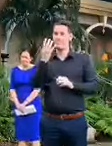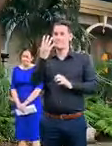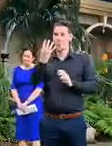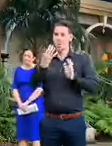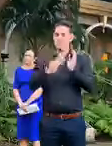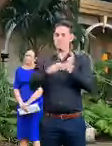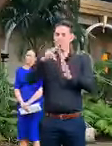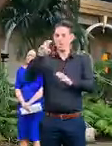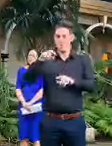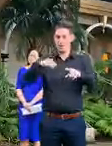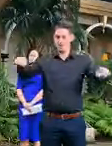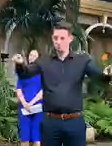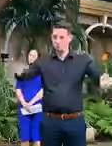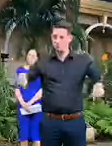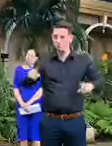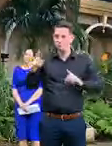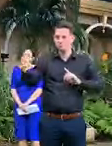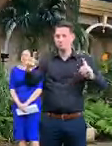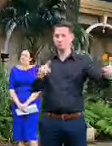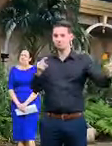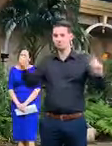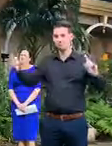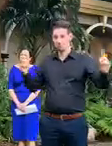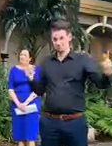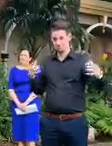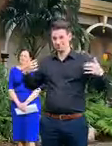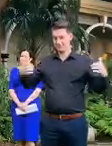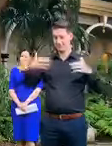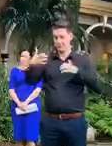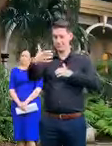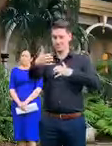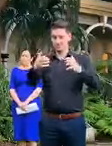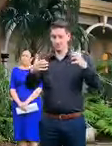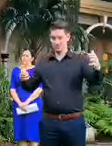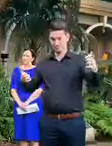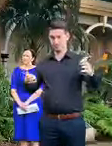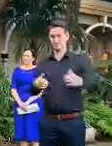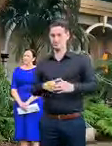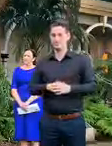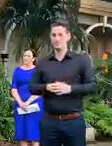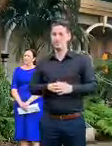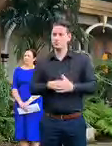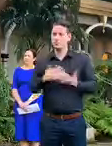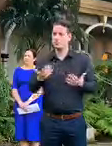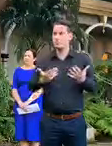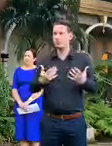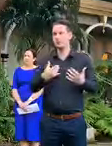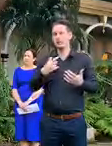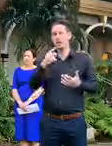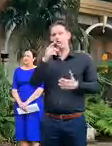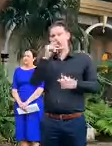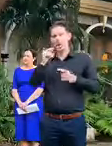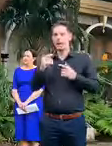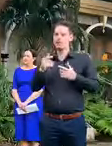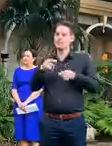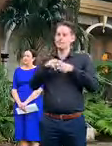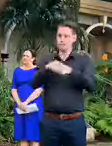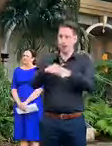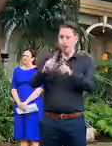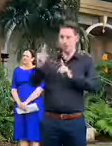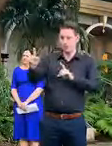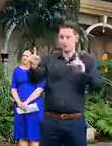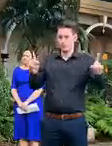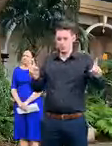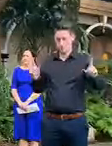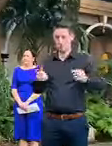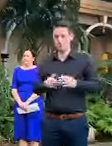square meters per person in that small space so that you are able to maintain that distance and